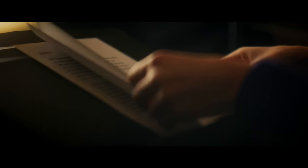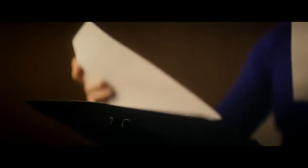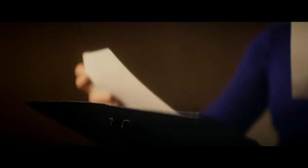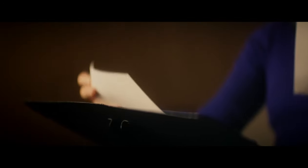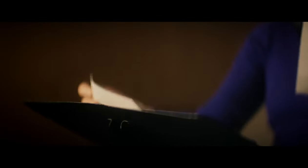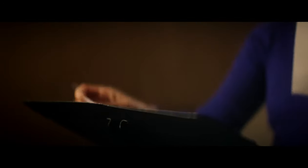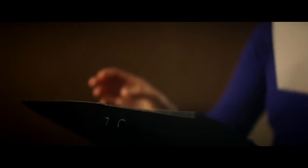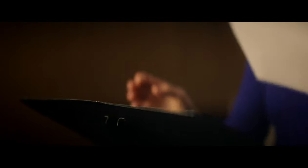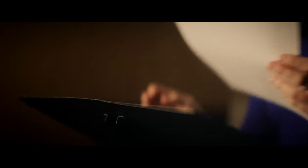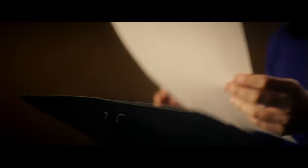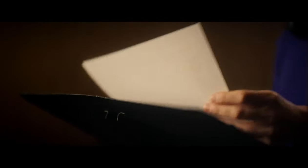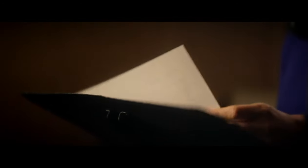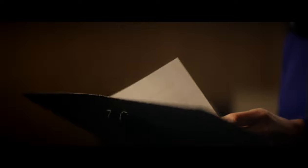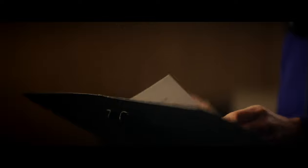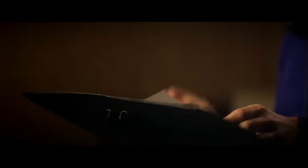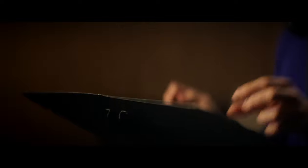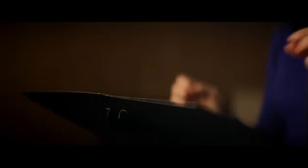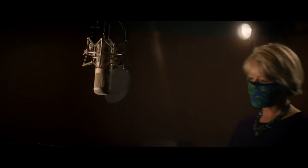I've decided To beant boy's looking. That It